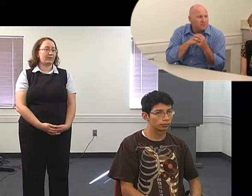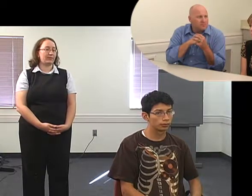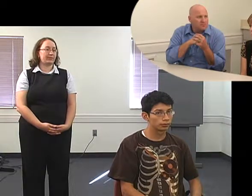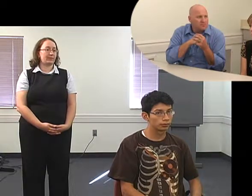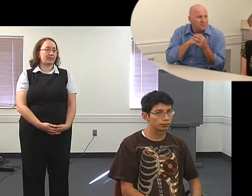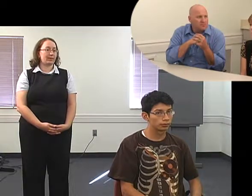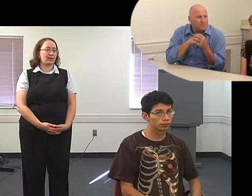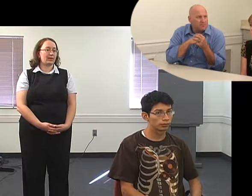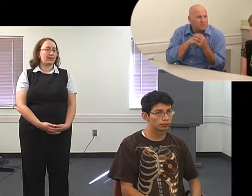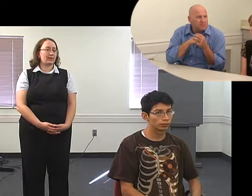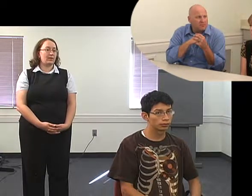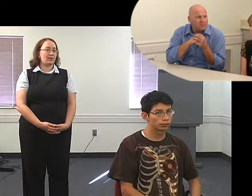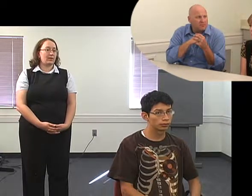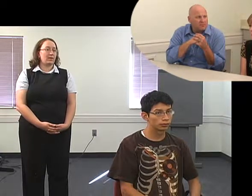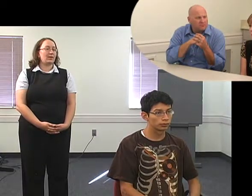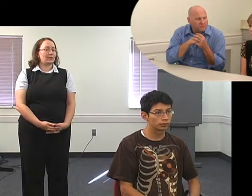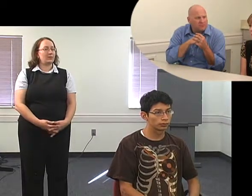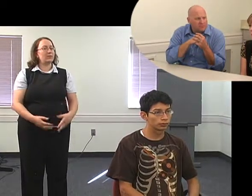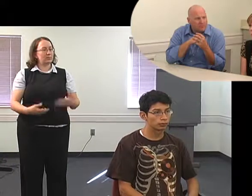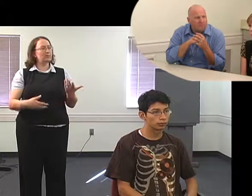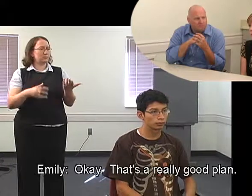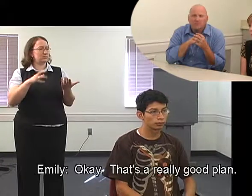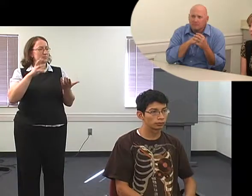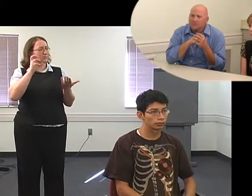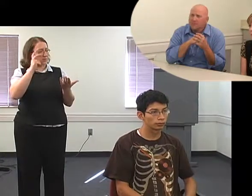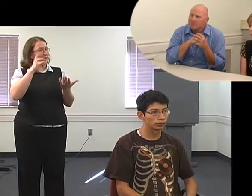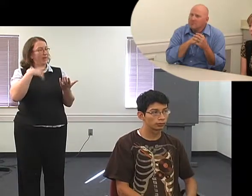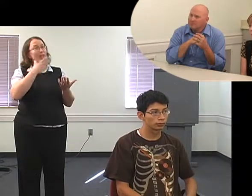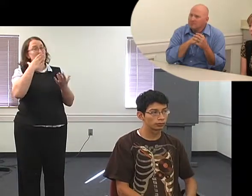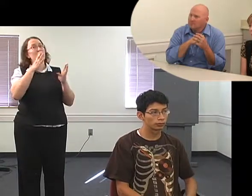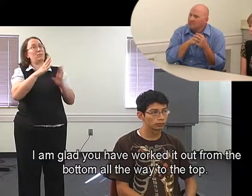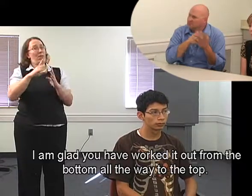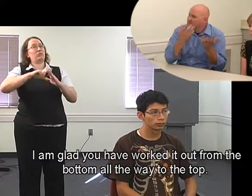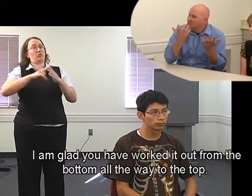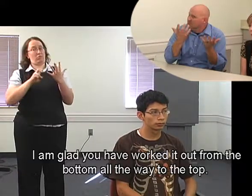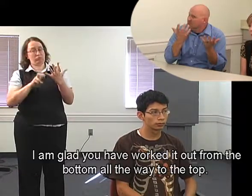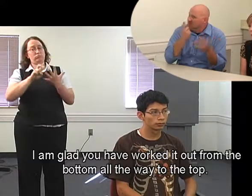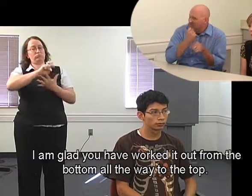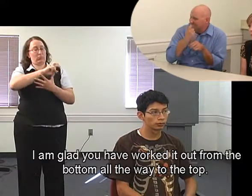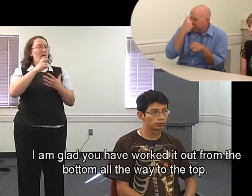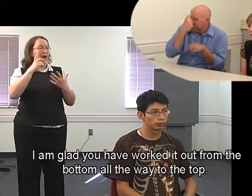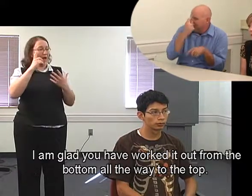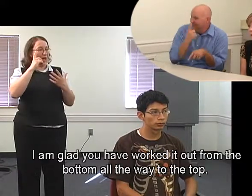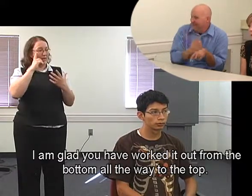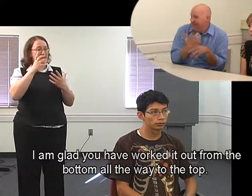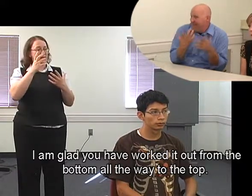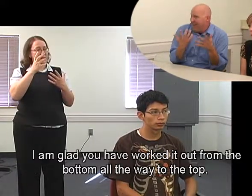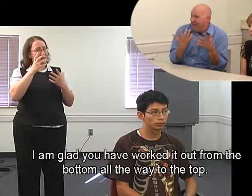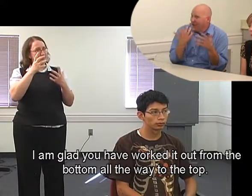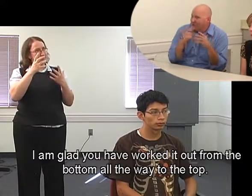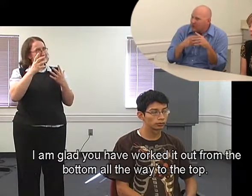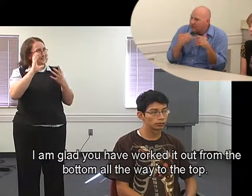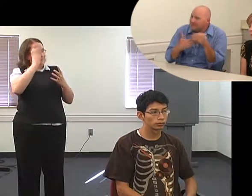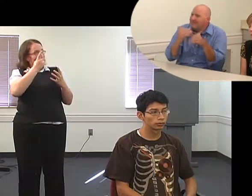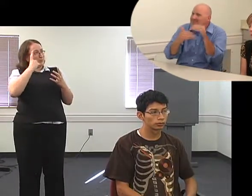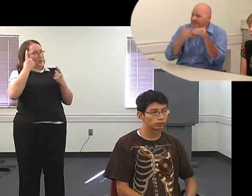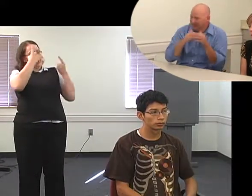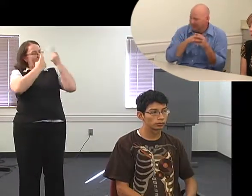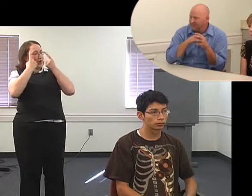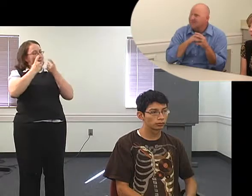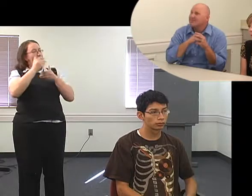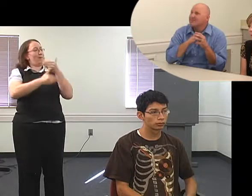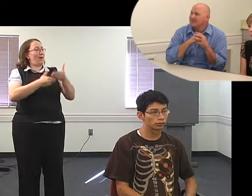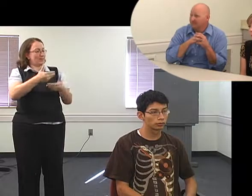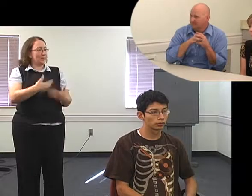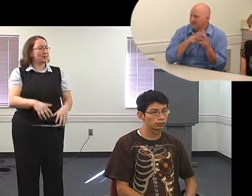designer okay that's a really good plan I I'm glad that you've kind of worked it out from the bottom all the way up to the